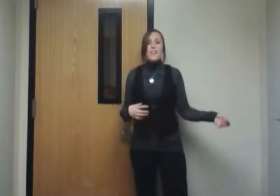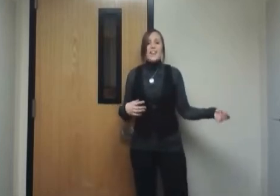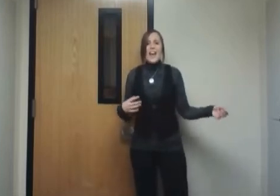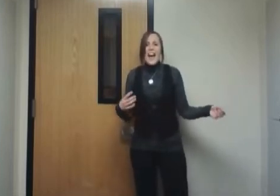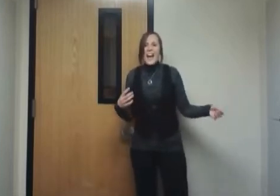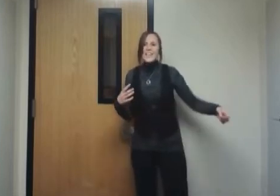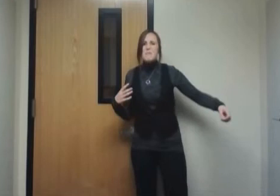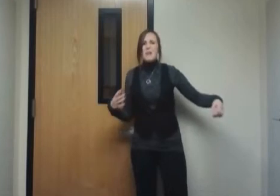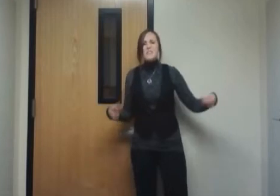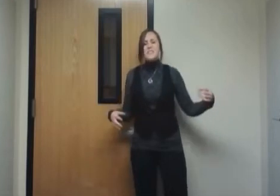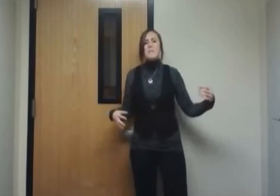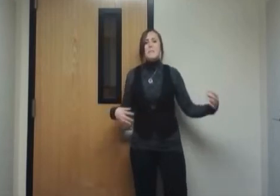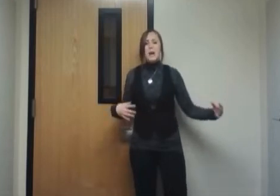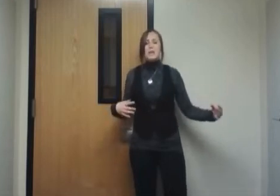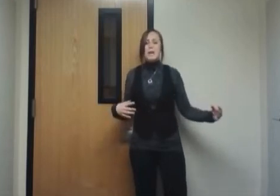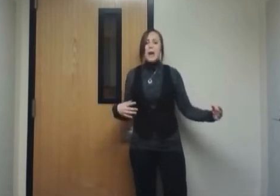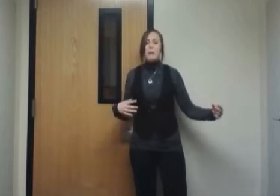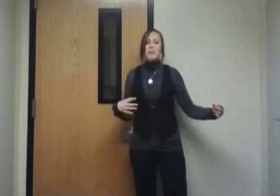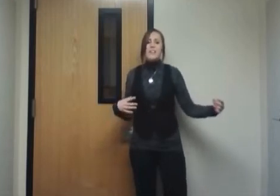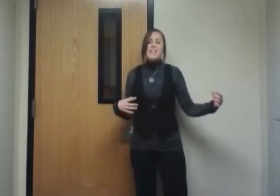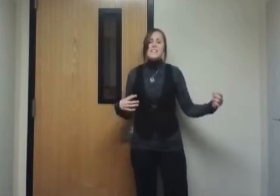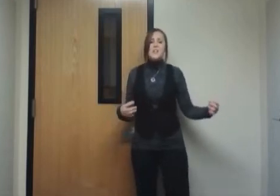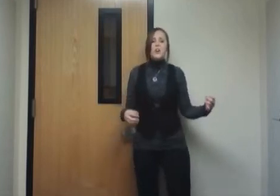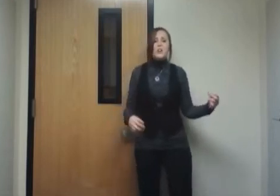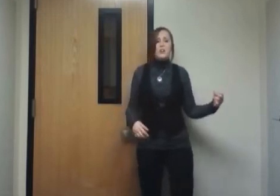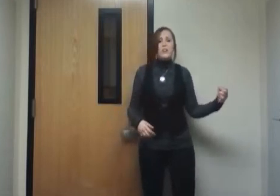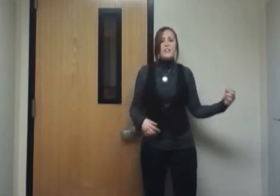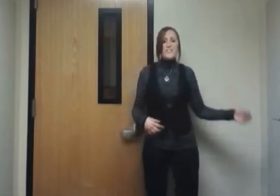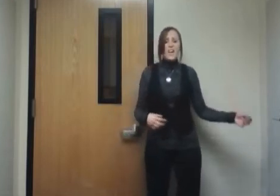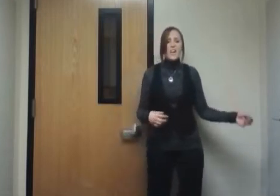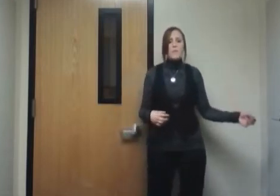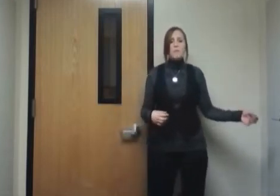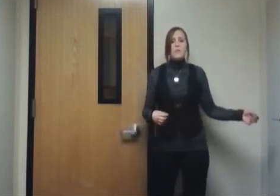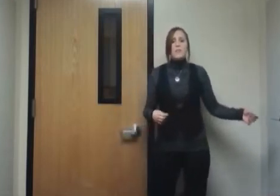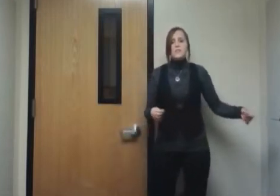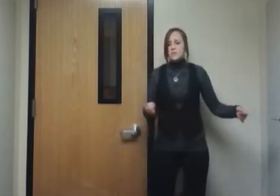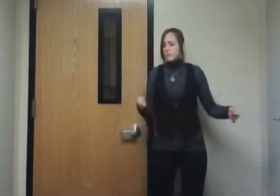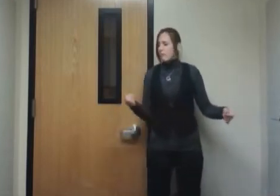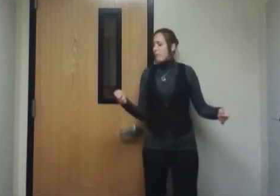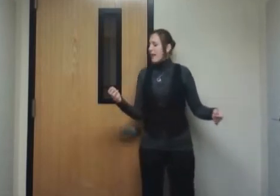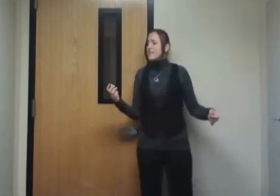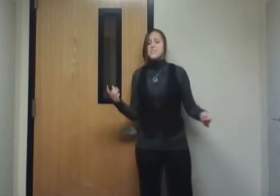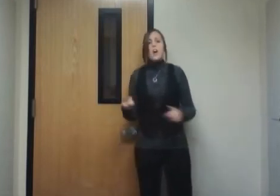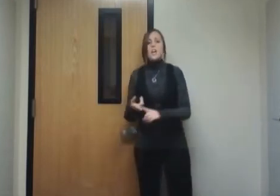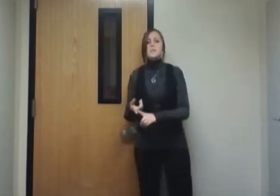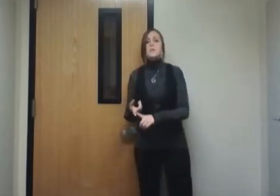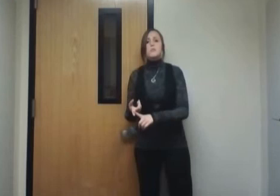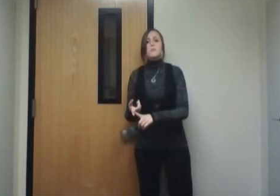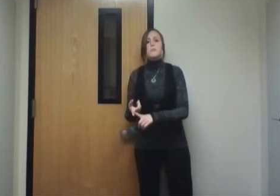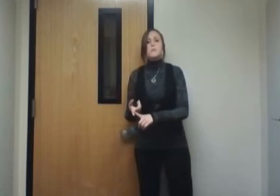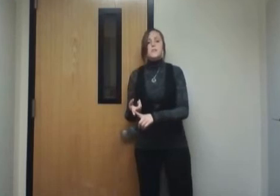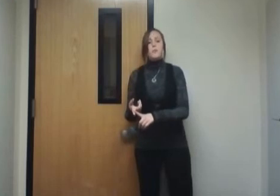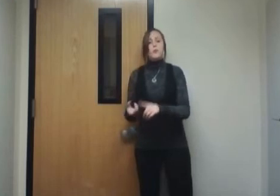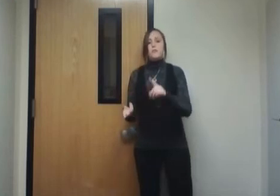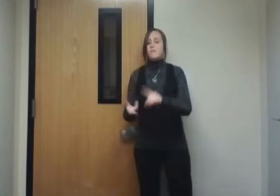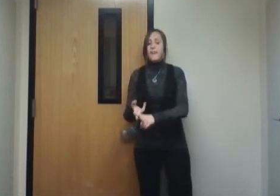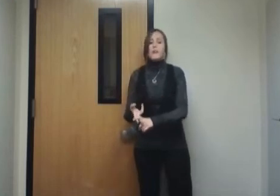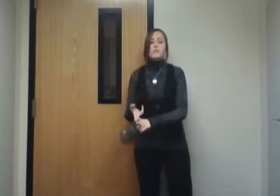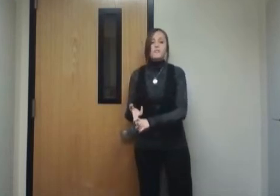it, it had about the same buying power as our current dime. Pennies cost more to produce than they're worth, failed to